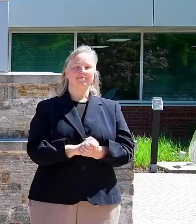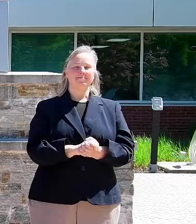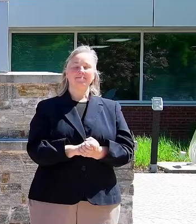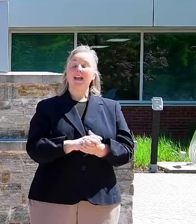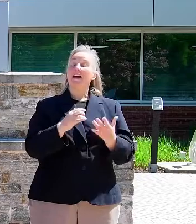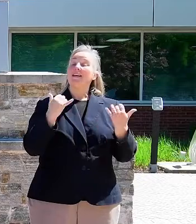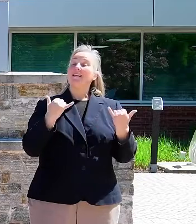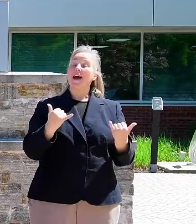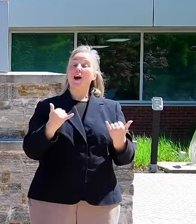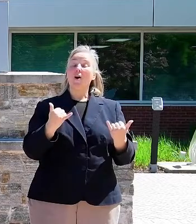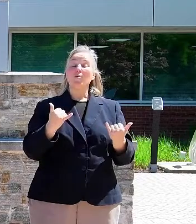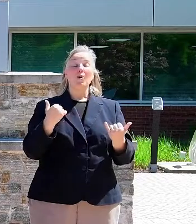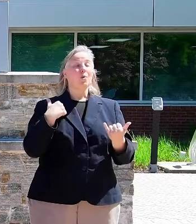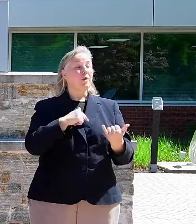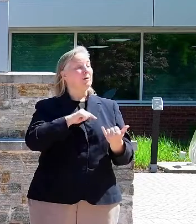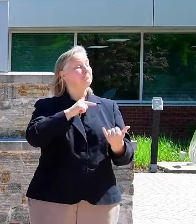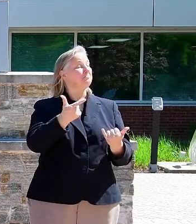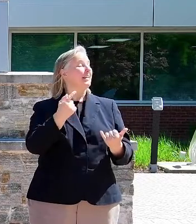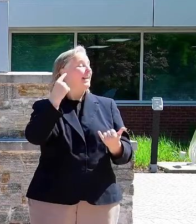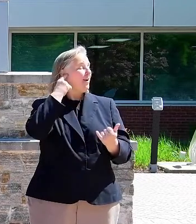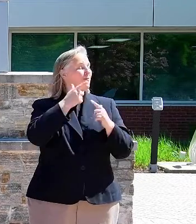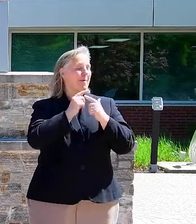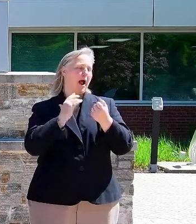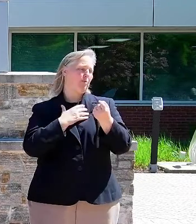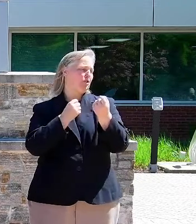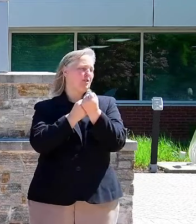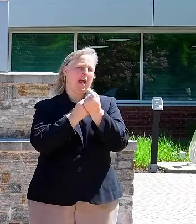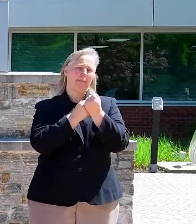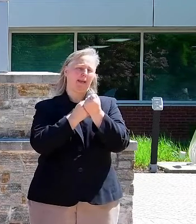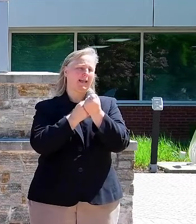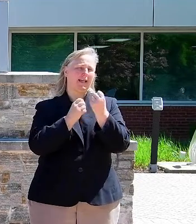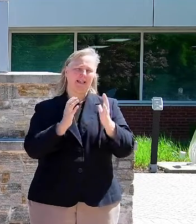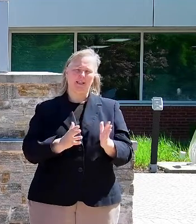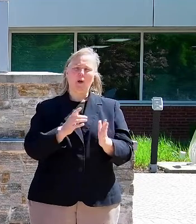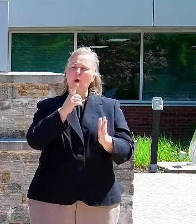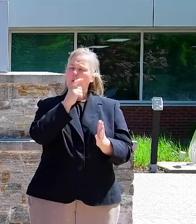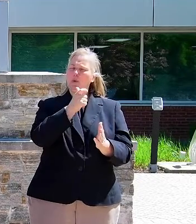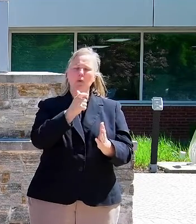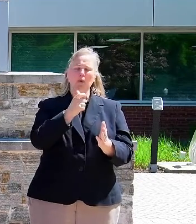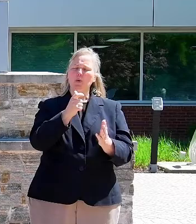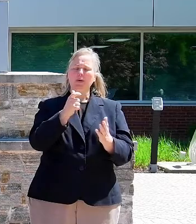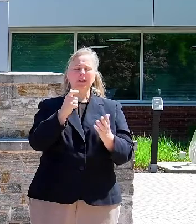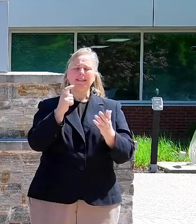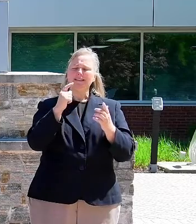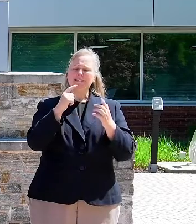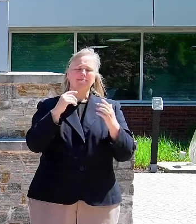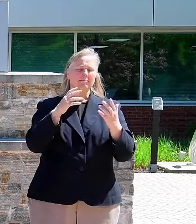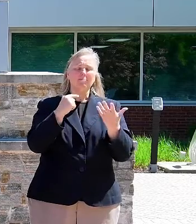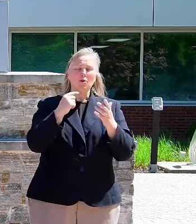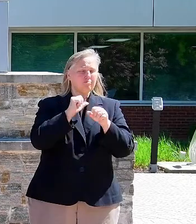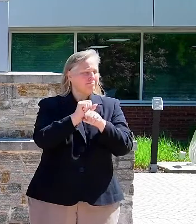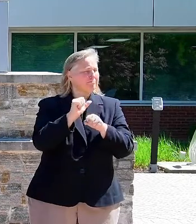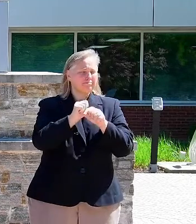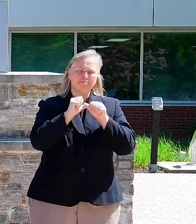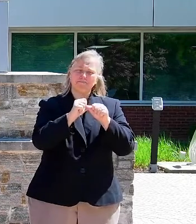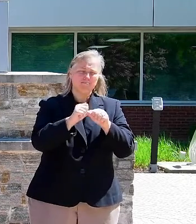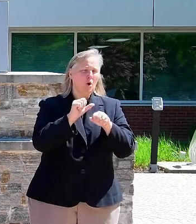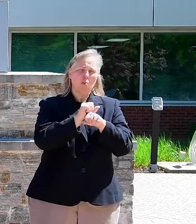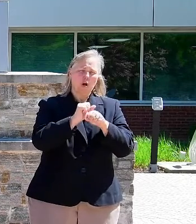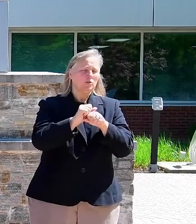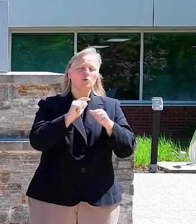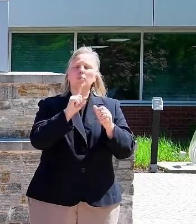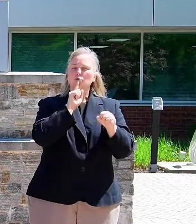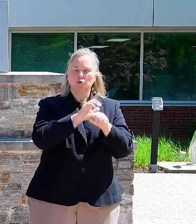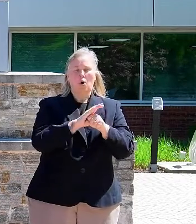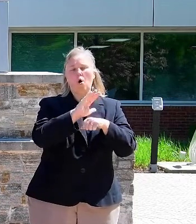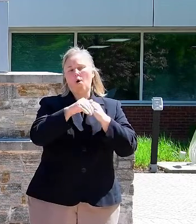And now let's hear from our champion, who tirelessly works to ensure that all families are thriving. Let's